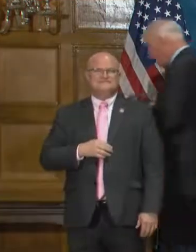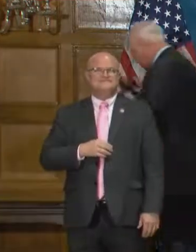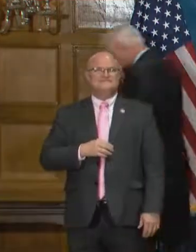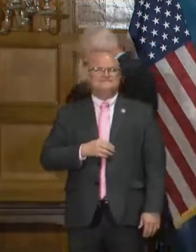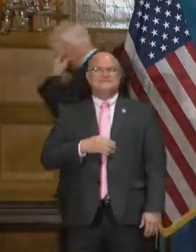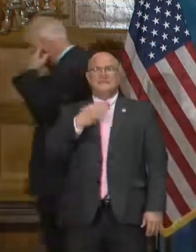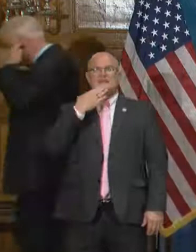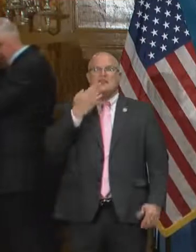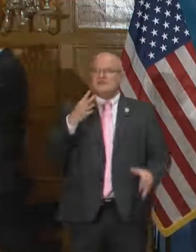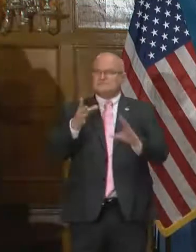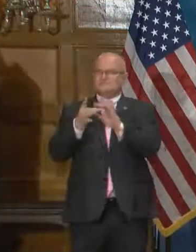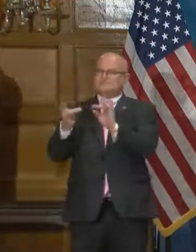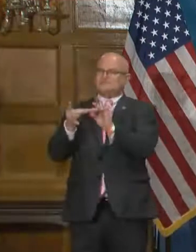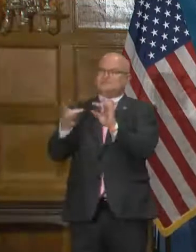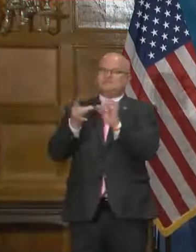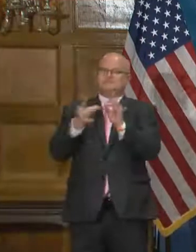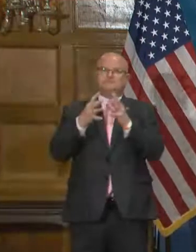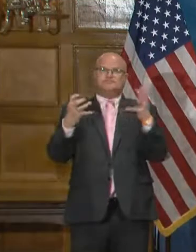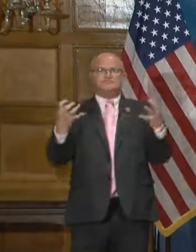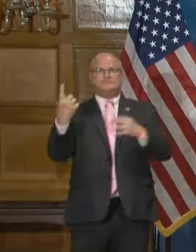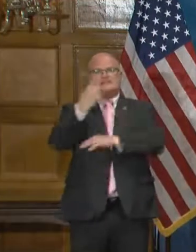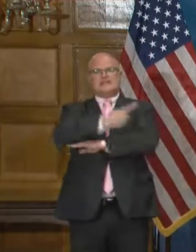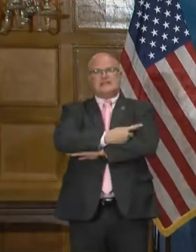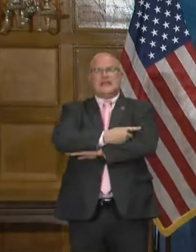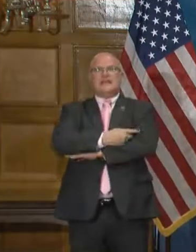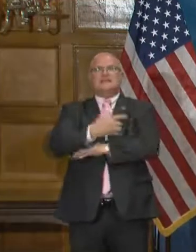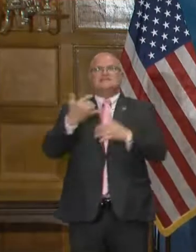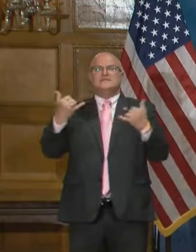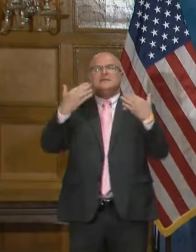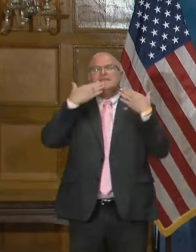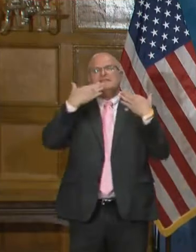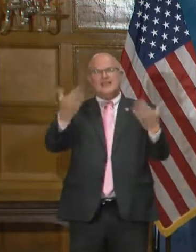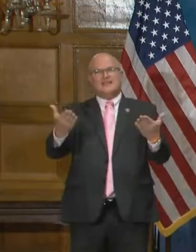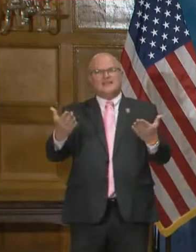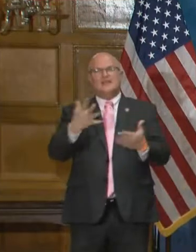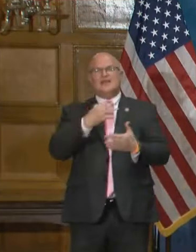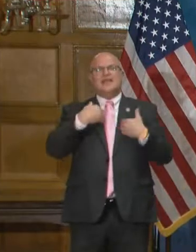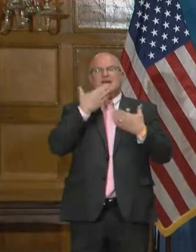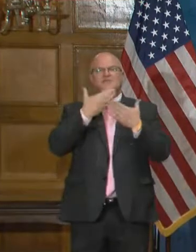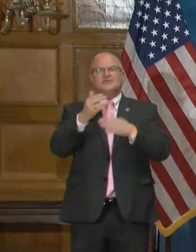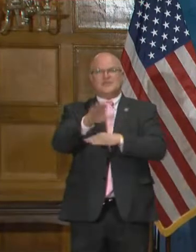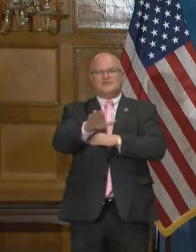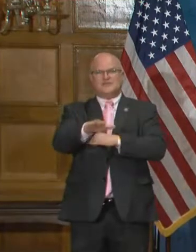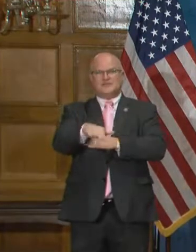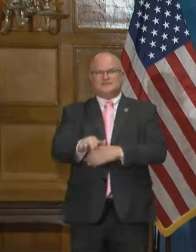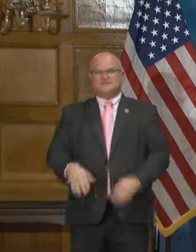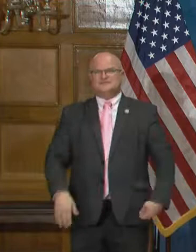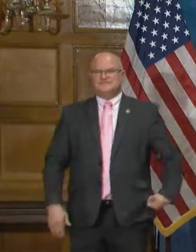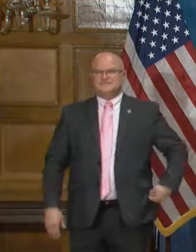Thank you. We've covered a lot of territory today. And with that, thank you and have a good afternoon.